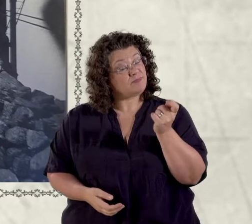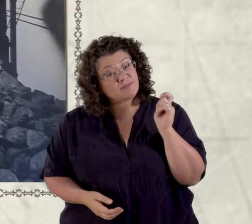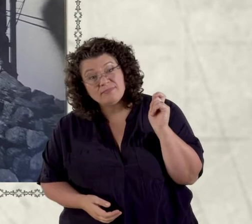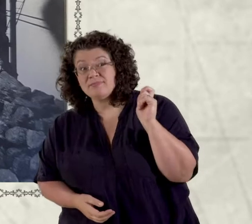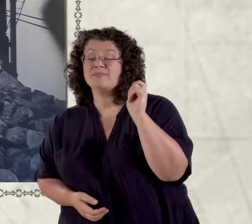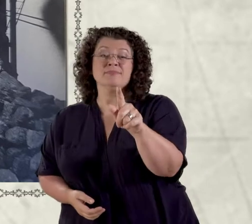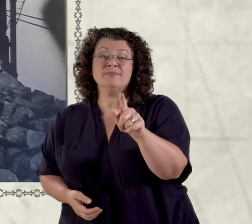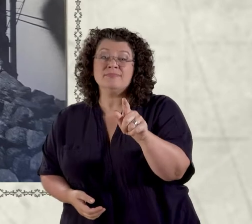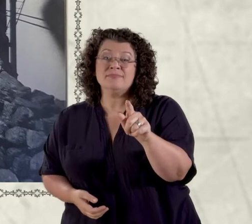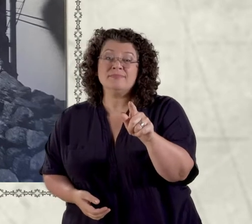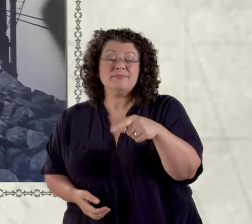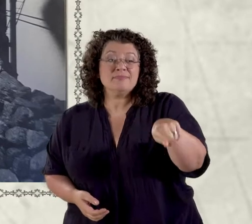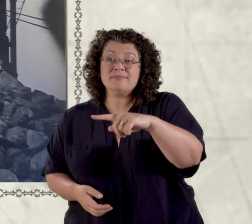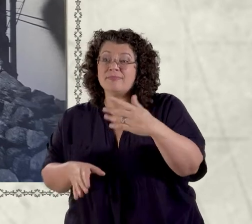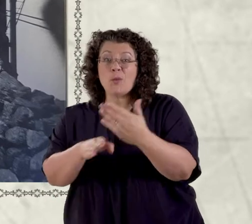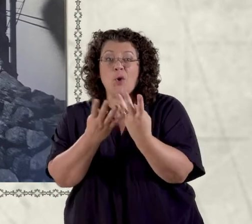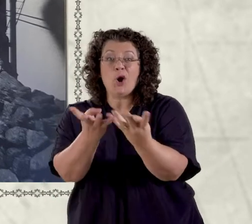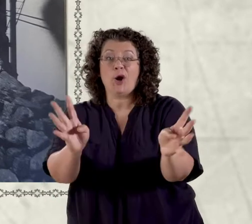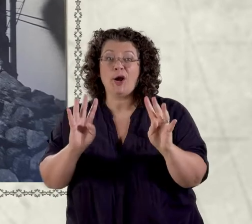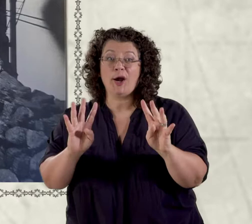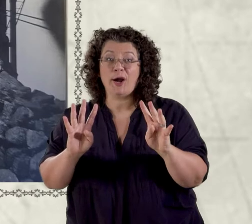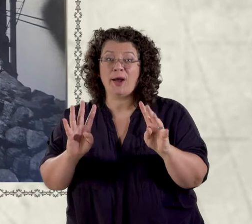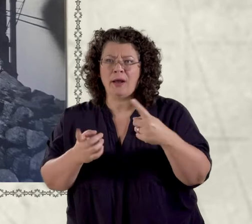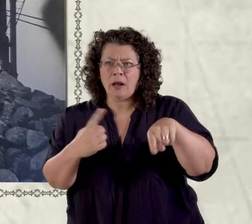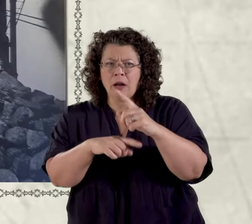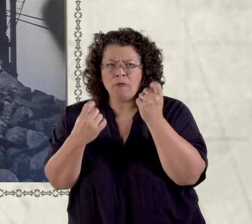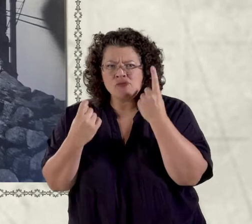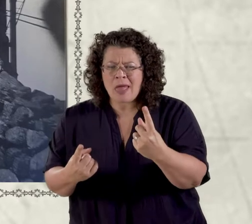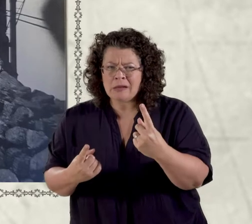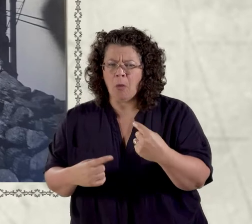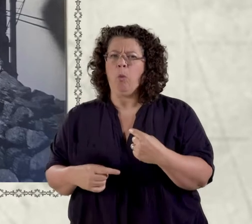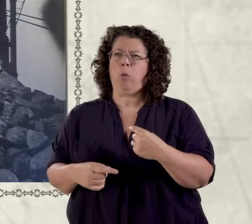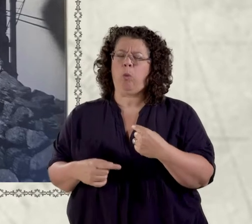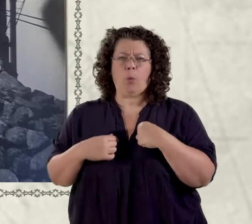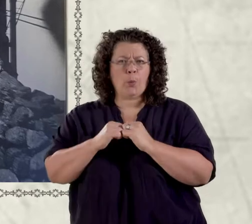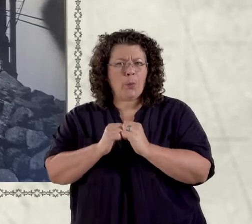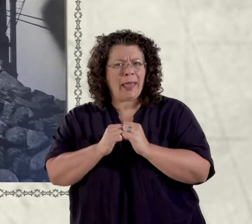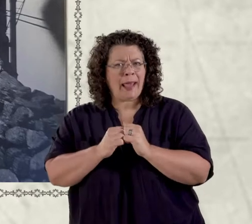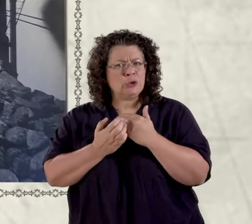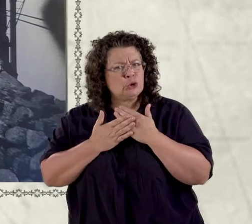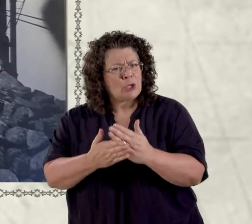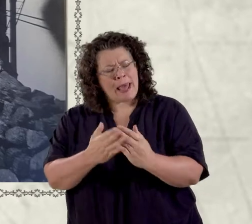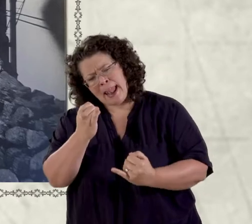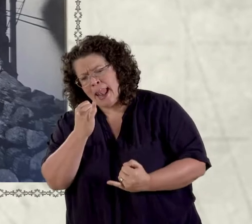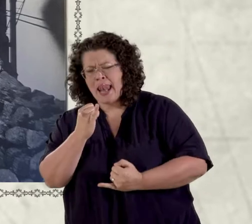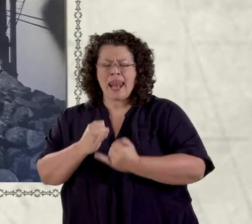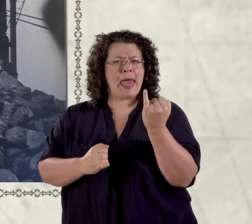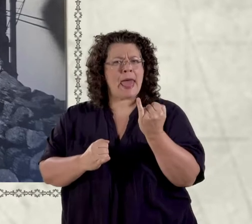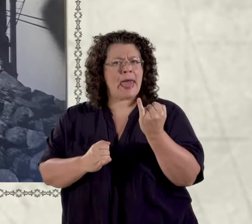workforce they realized that i was willing to share my very last penny that i respected the workforce